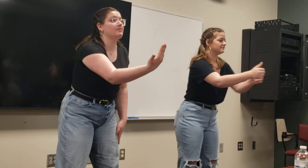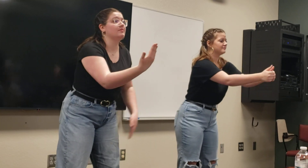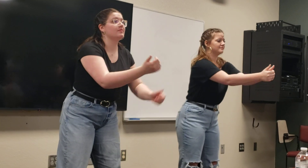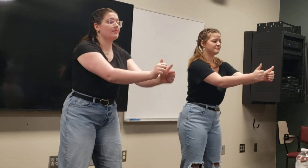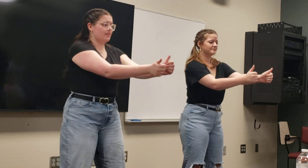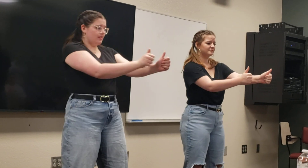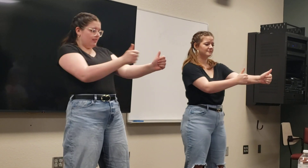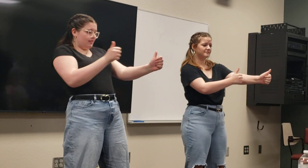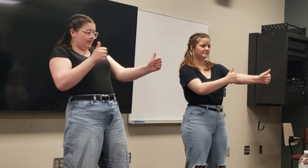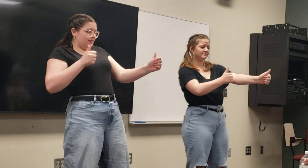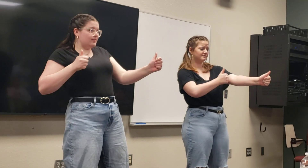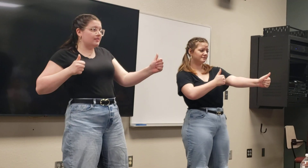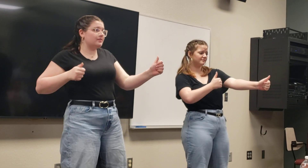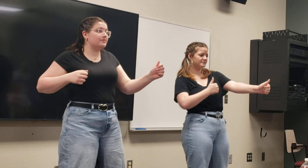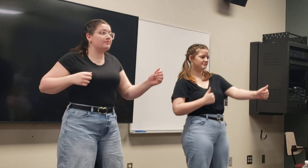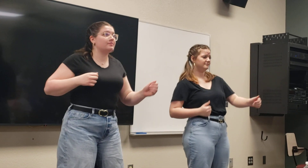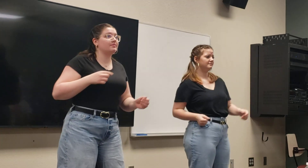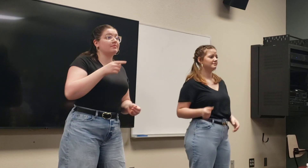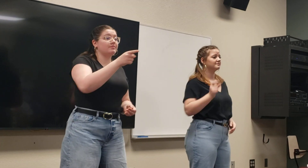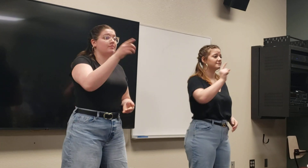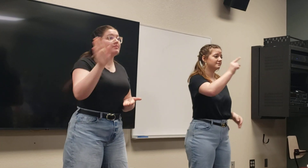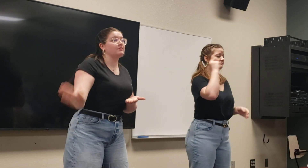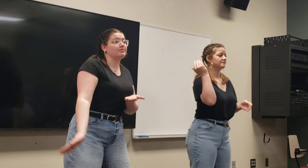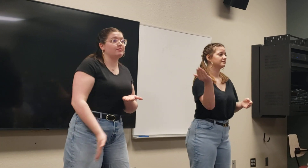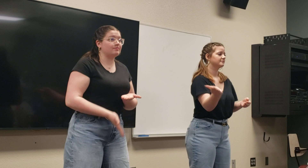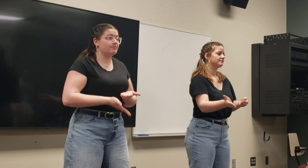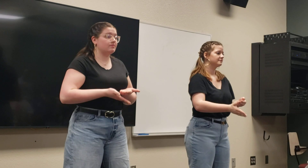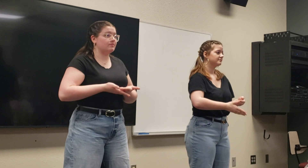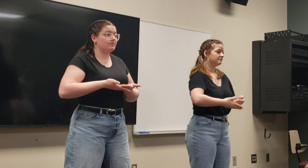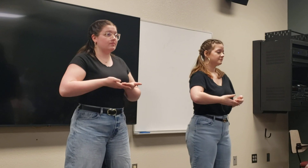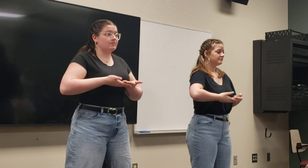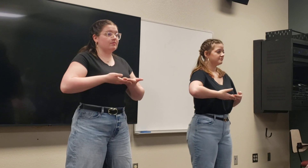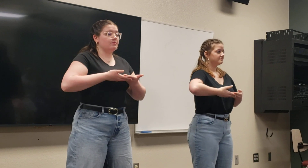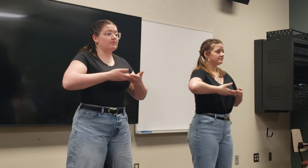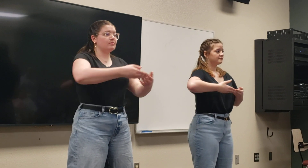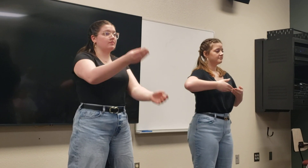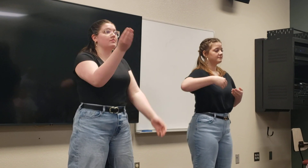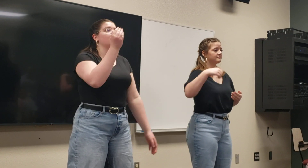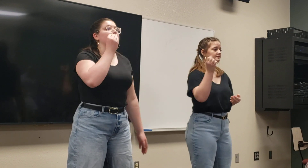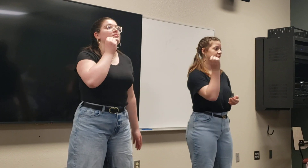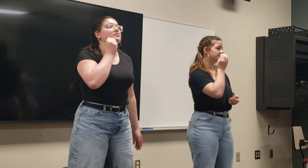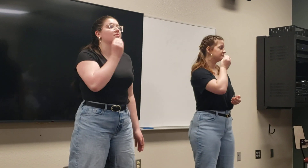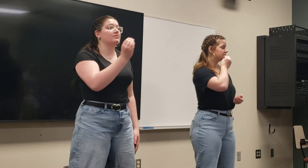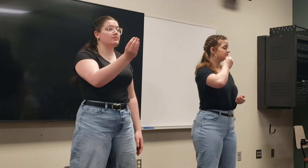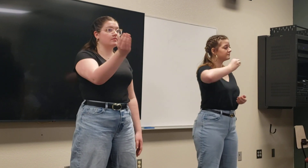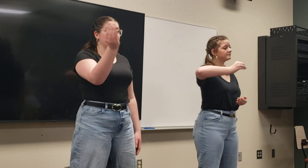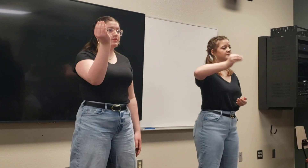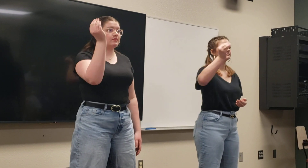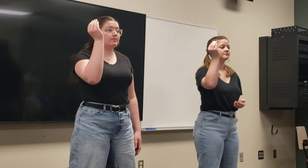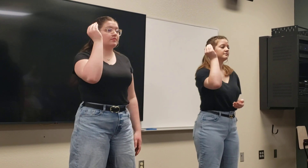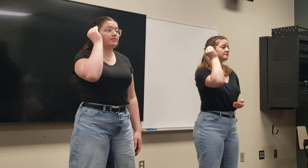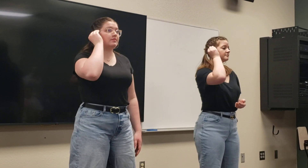stand out of distance anymore. You're not far from home. Oh,